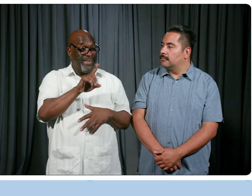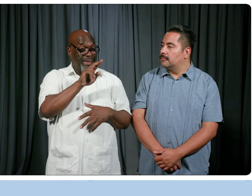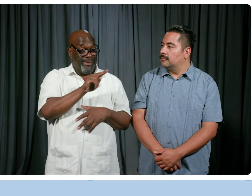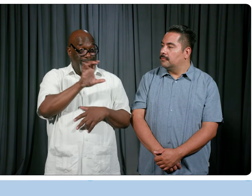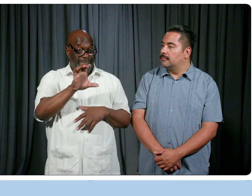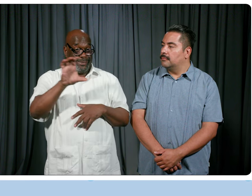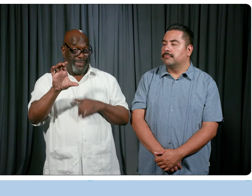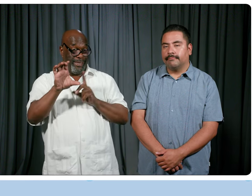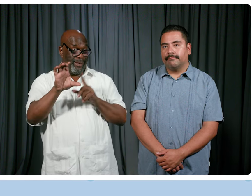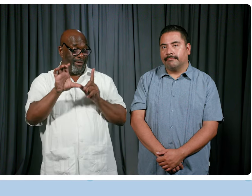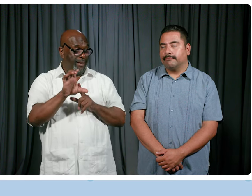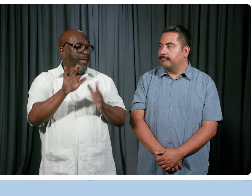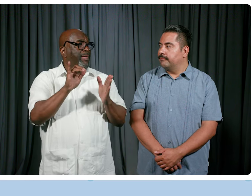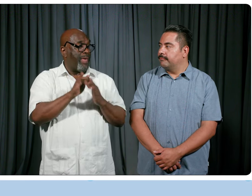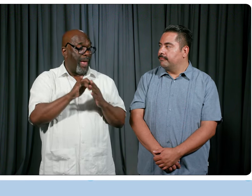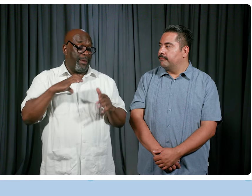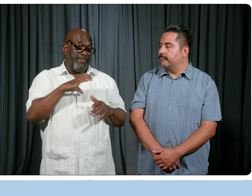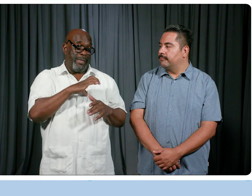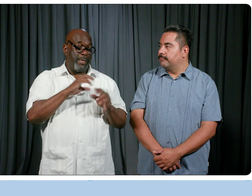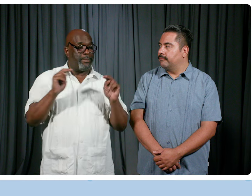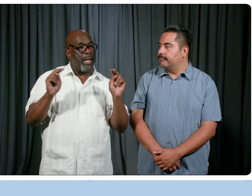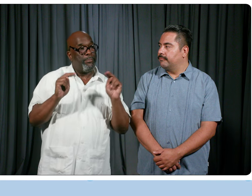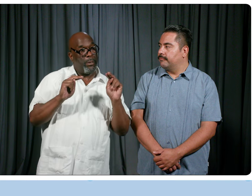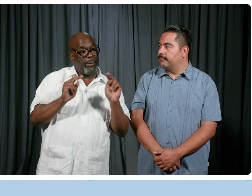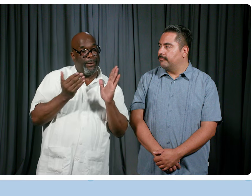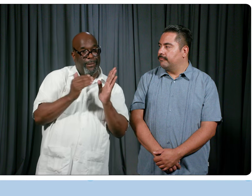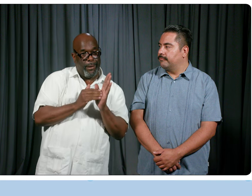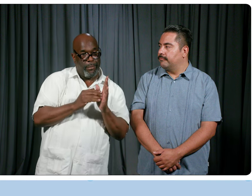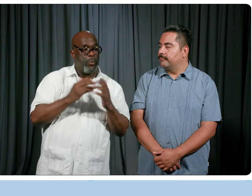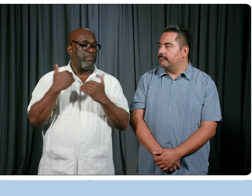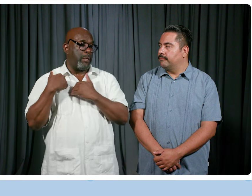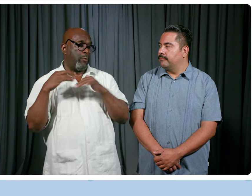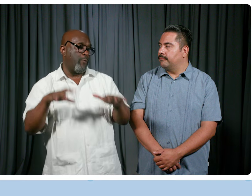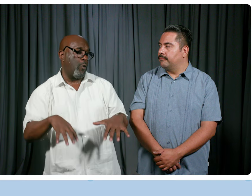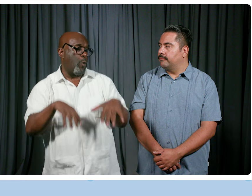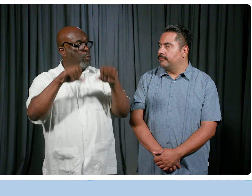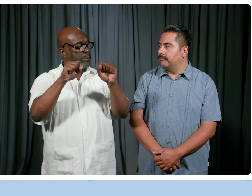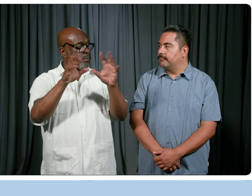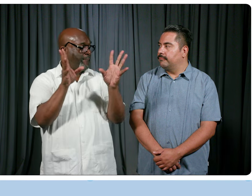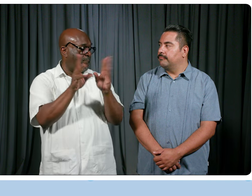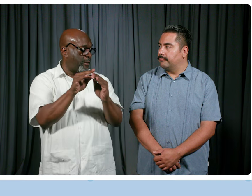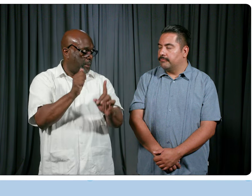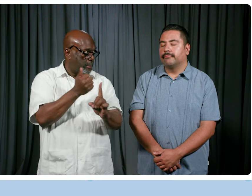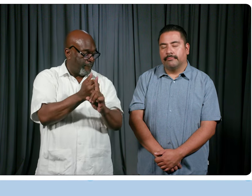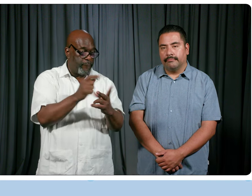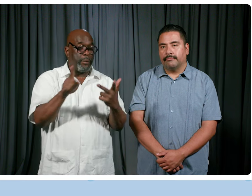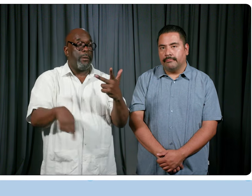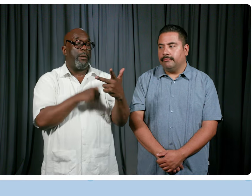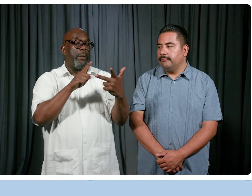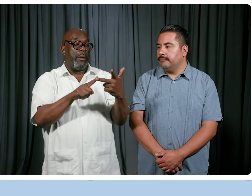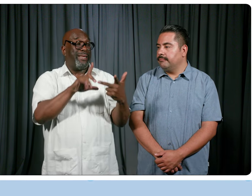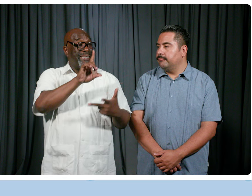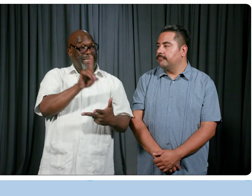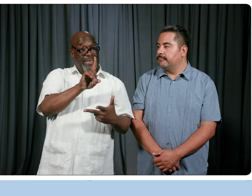DNCC, which is the convention committee, again, nonpartisan, that is responsible for putting on the convention itself. And then you